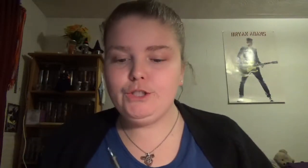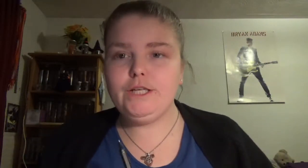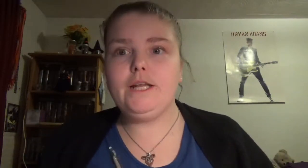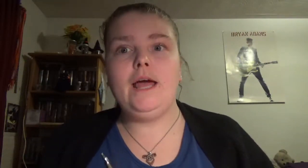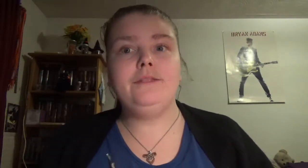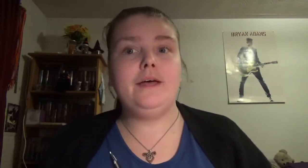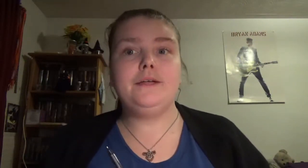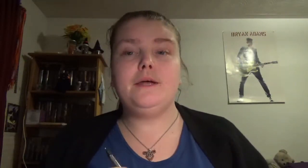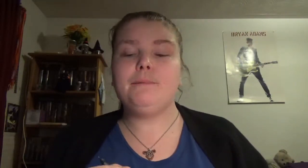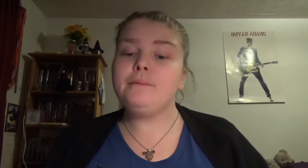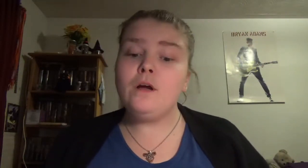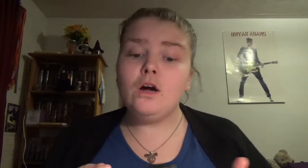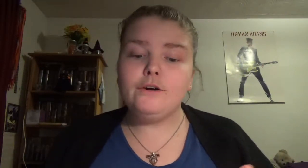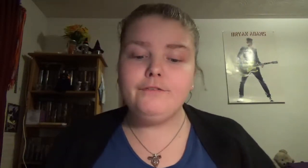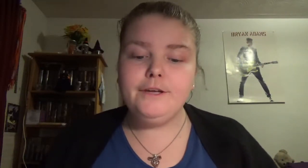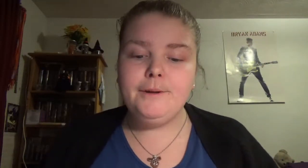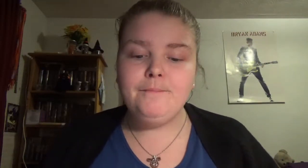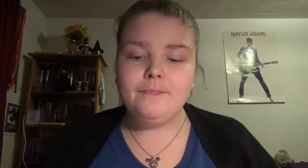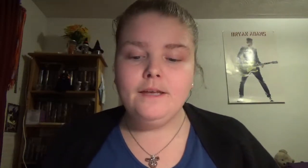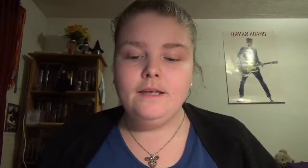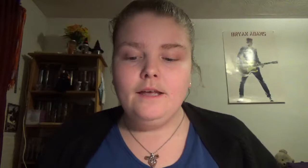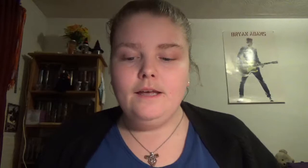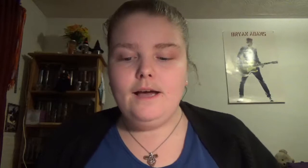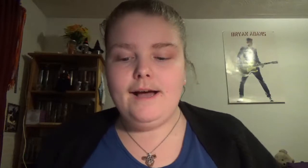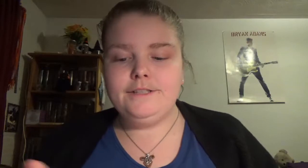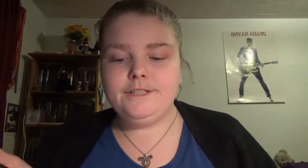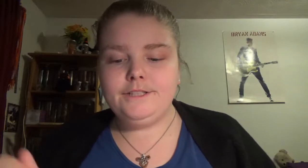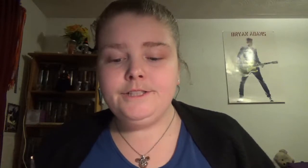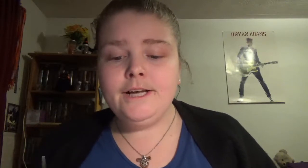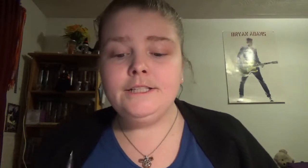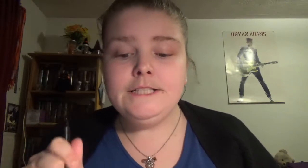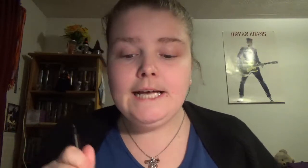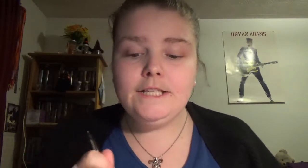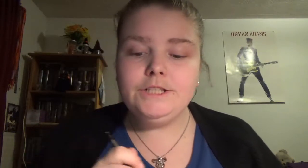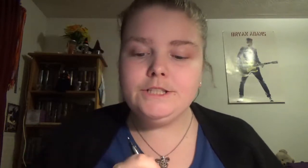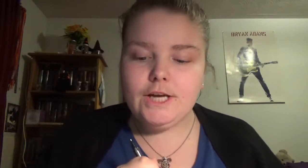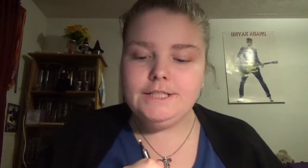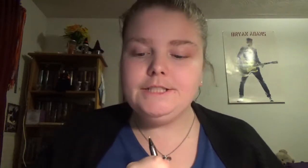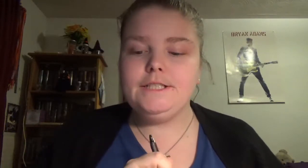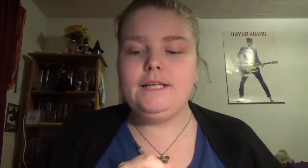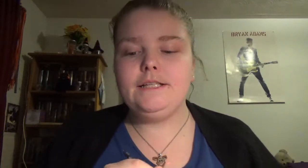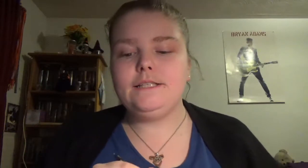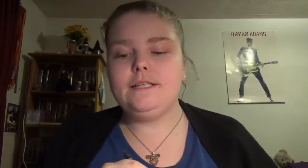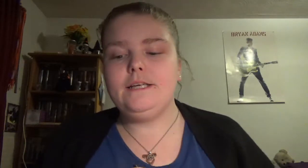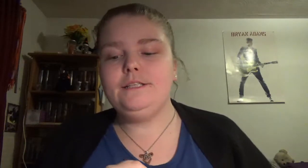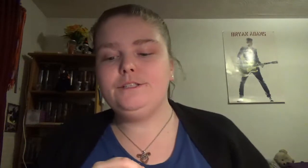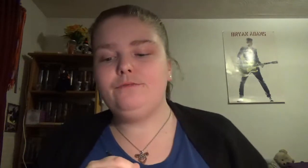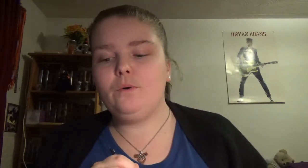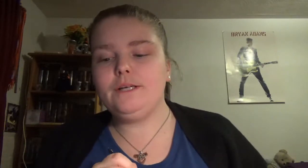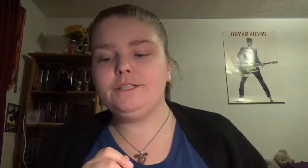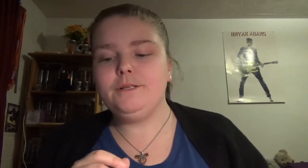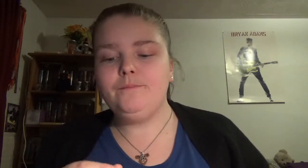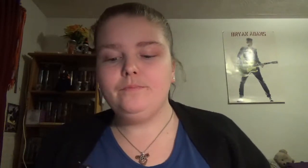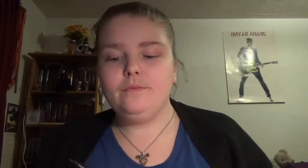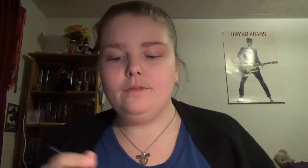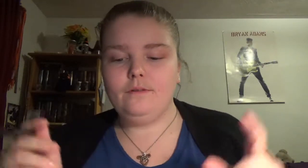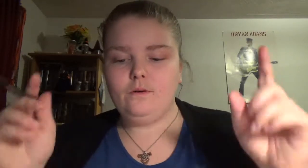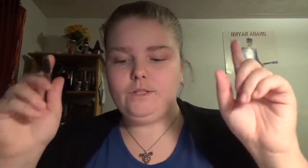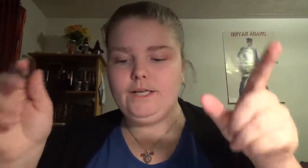and then a bibliography as the title suggests it is a focus quotation